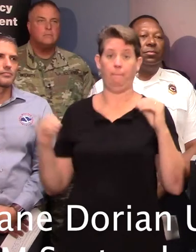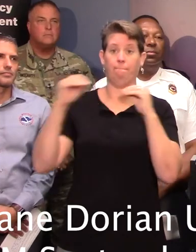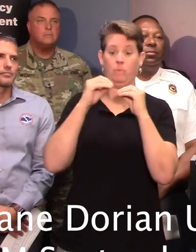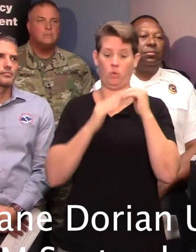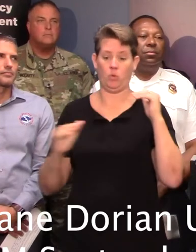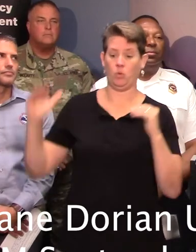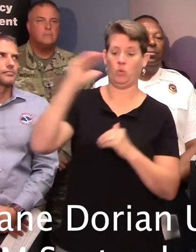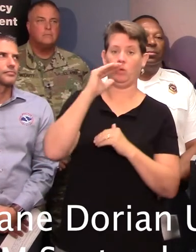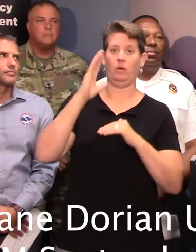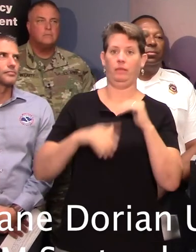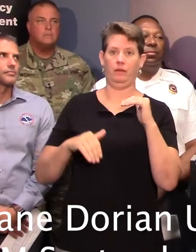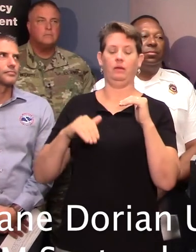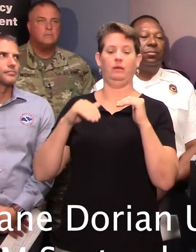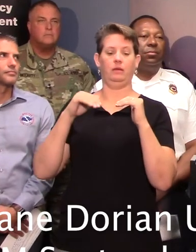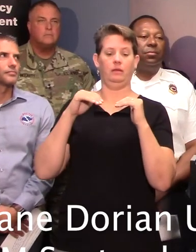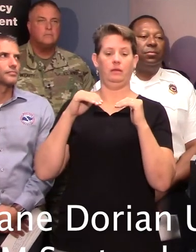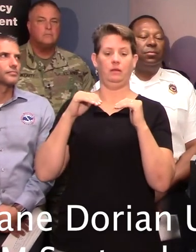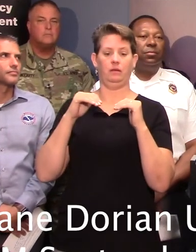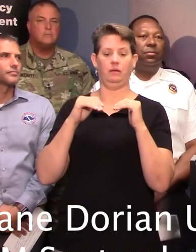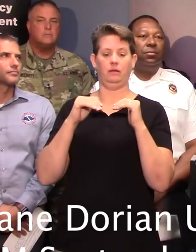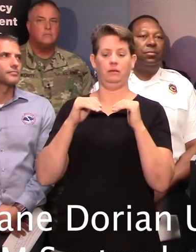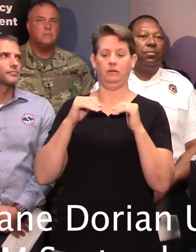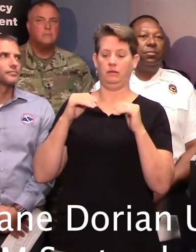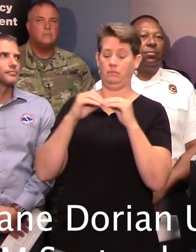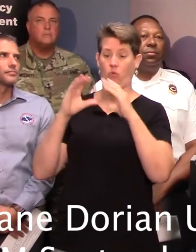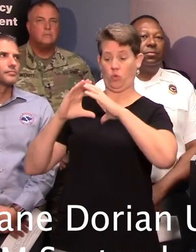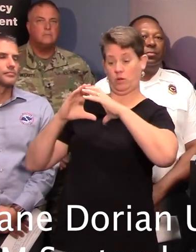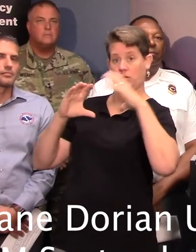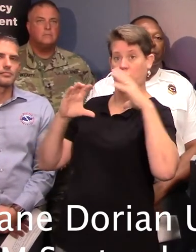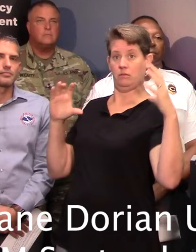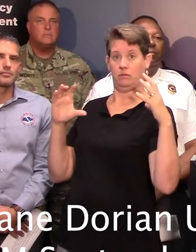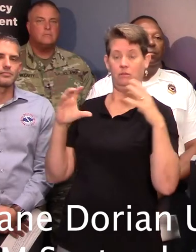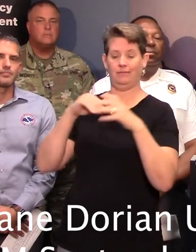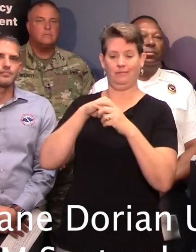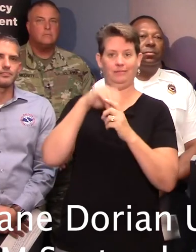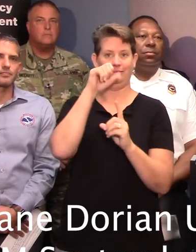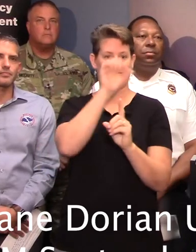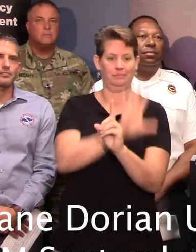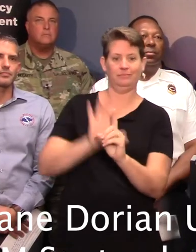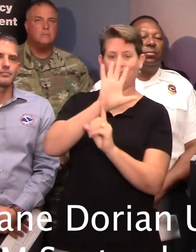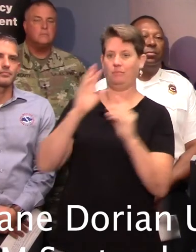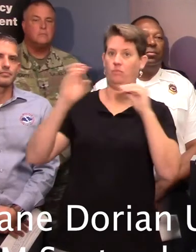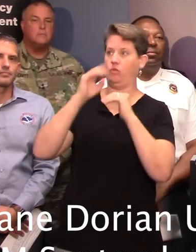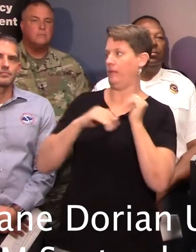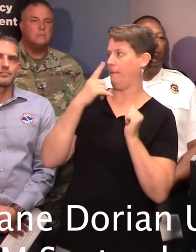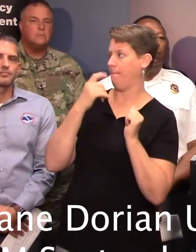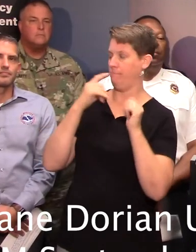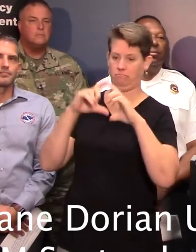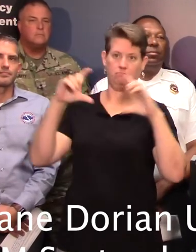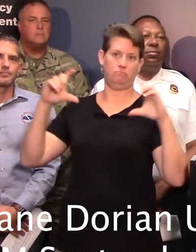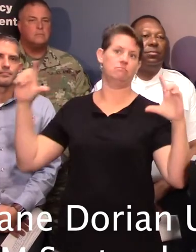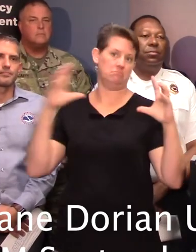excuse me, hurricane force gusts may reach farther inland than even the red showing on that chart